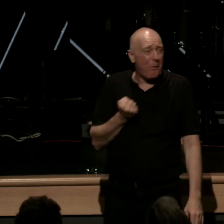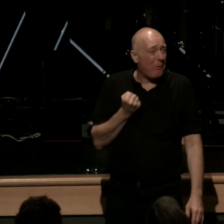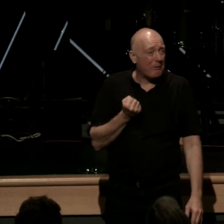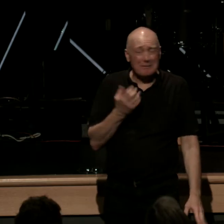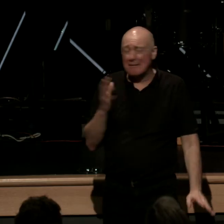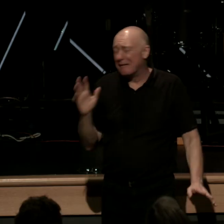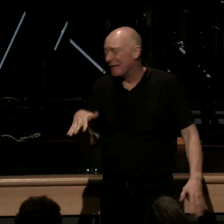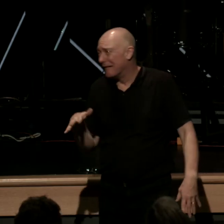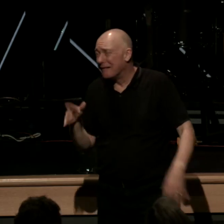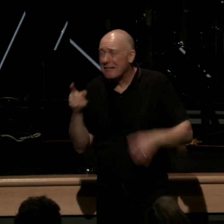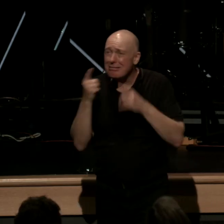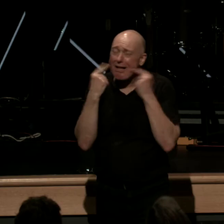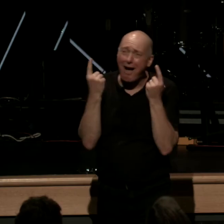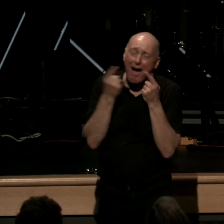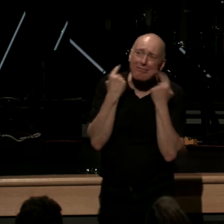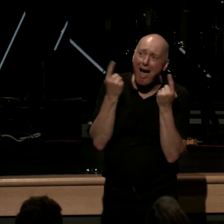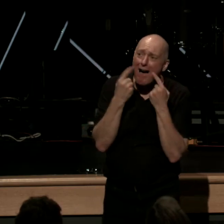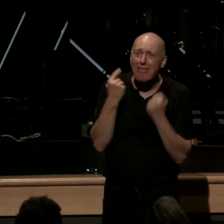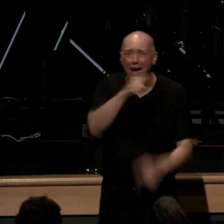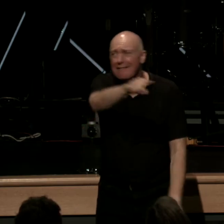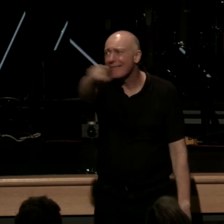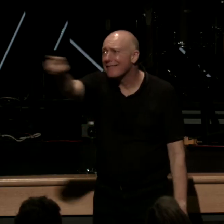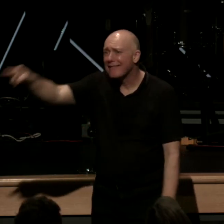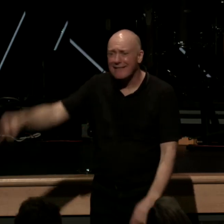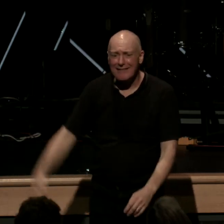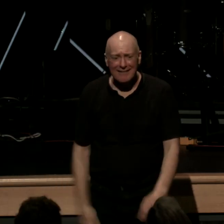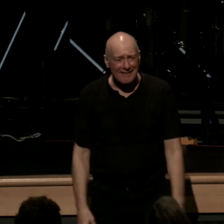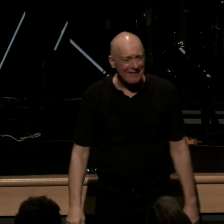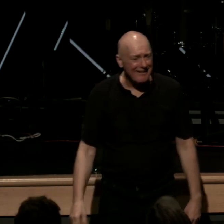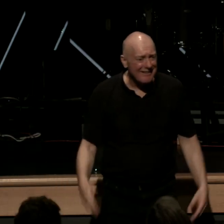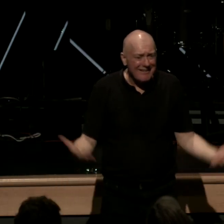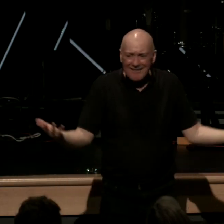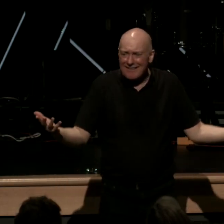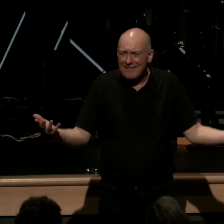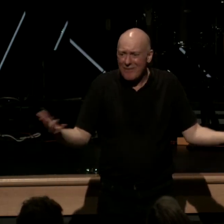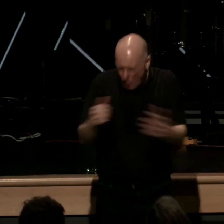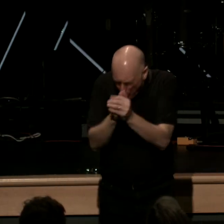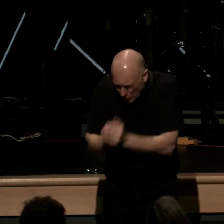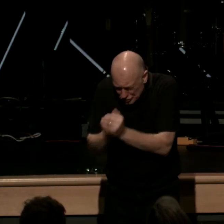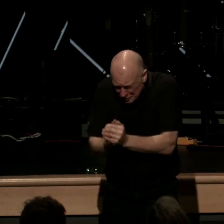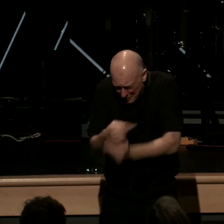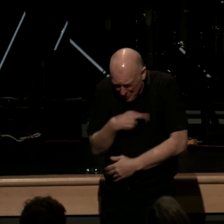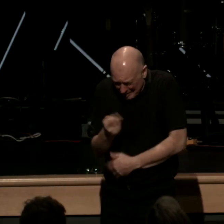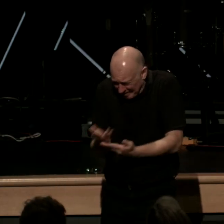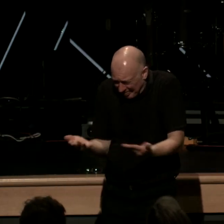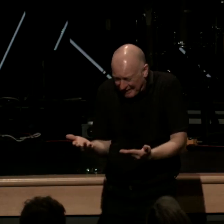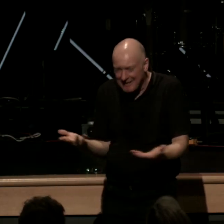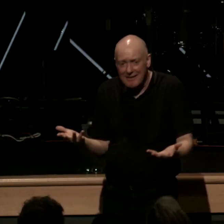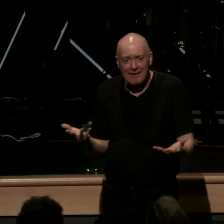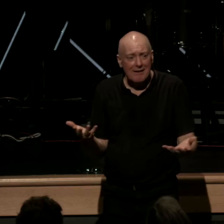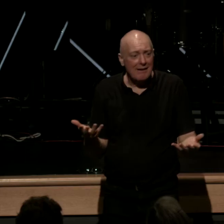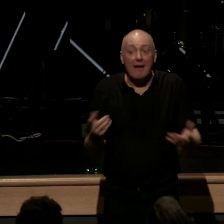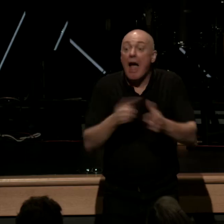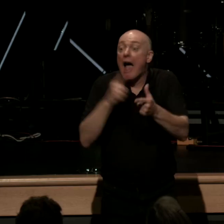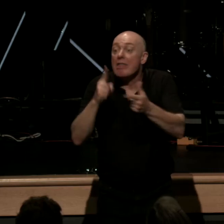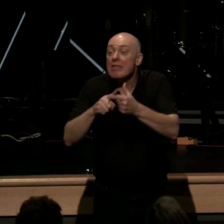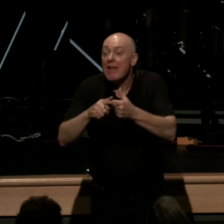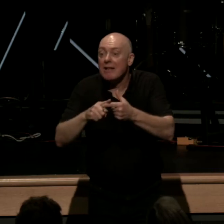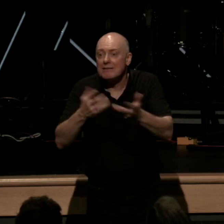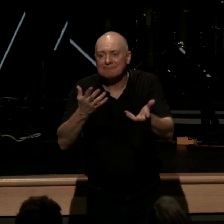with sarcasm over this idea of relics then on top of this came the corrupt teachings of indulgences based on the